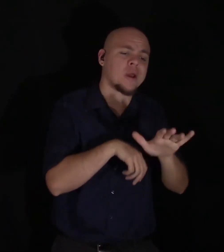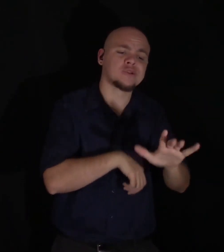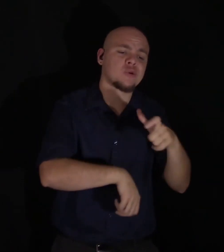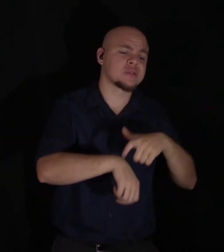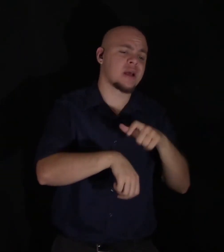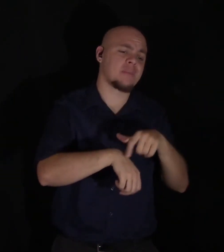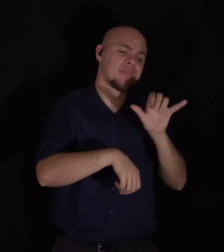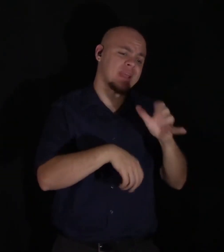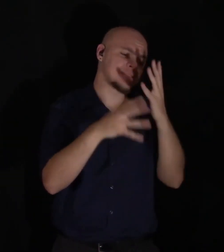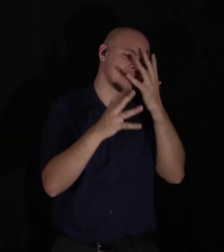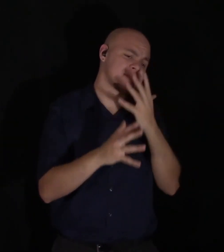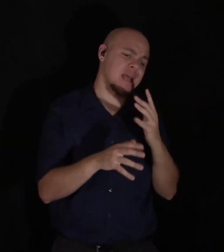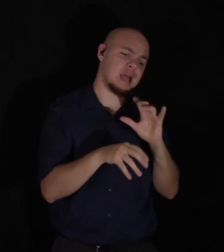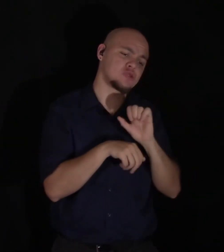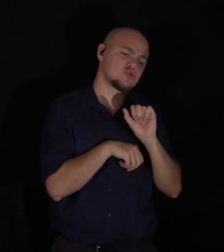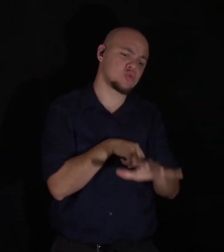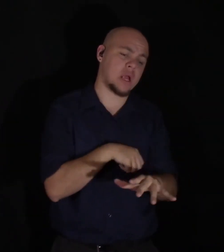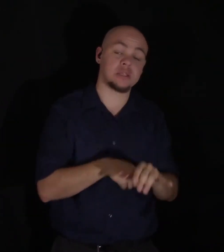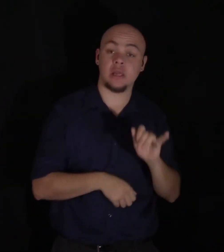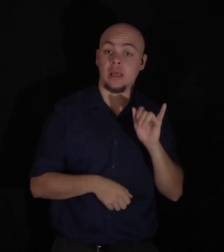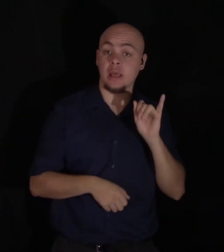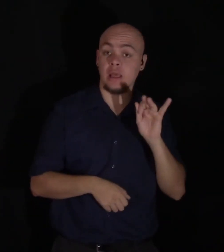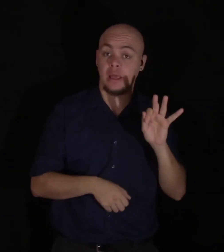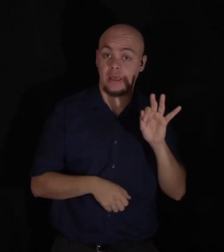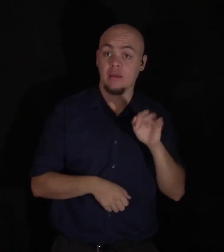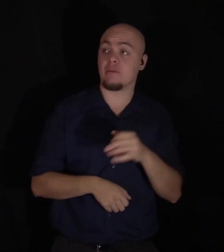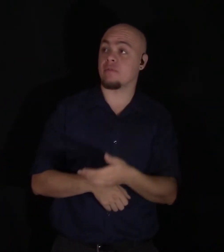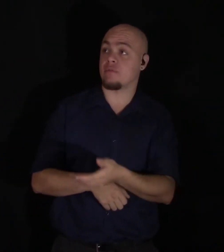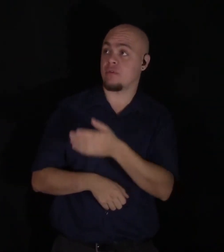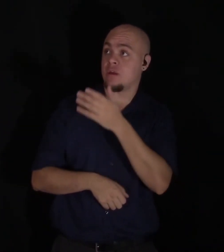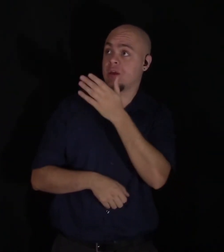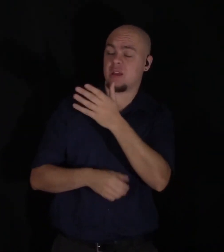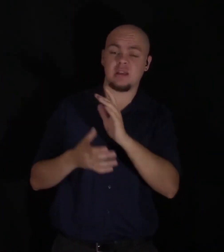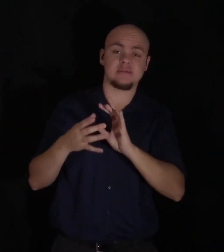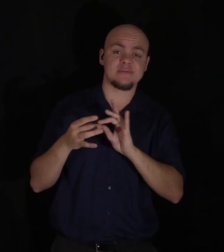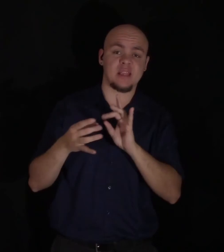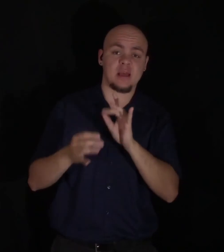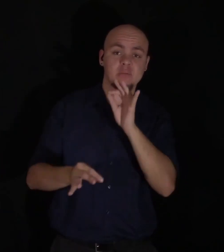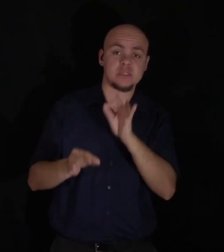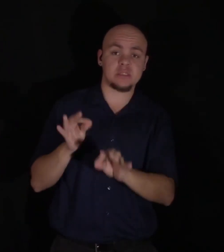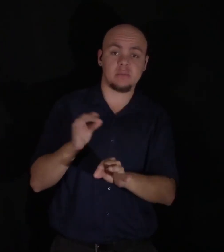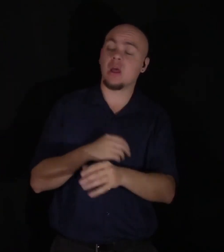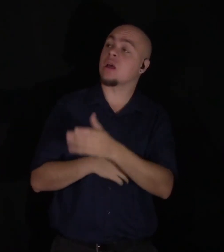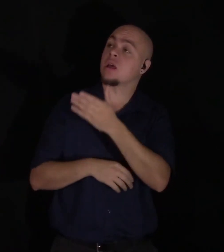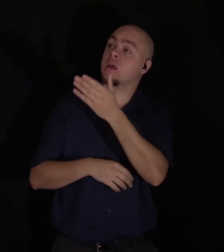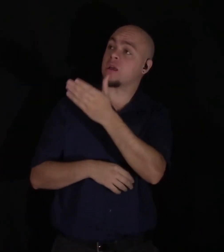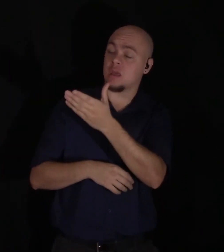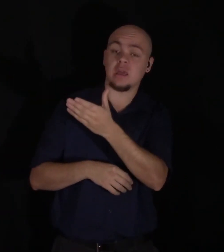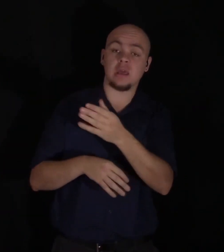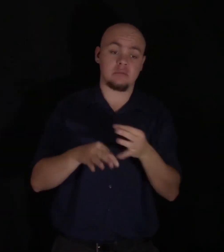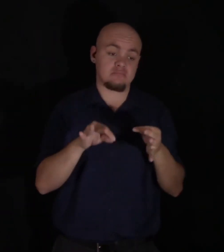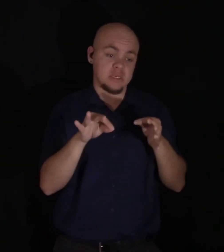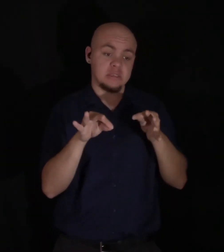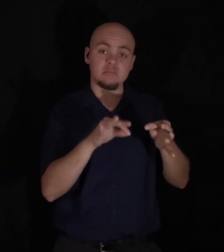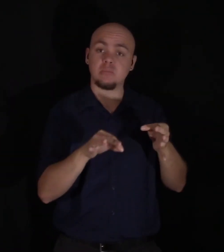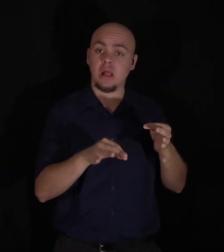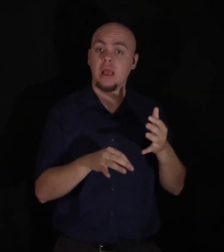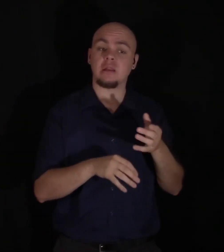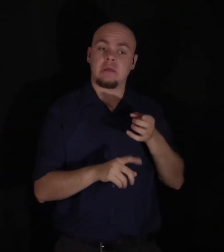trash.' If, instead of this remark, my father had taken the pains to explain to me that the principles of